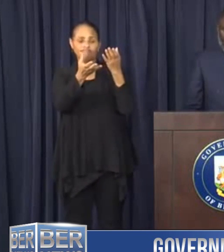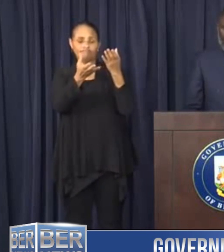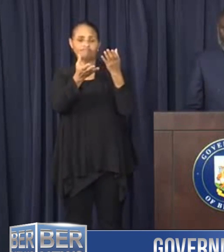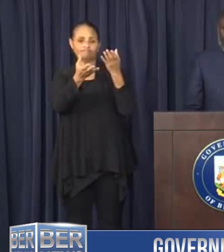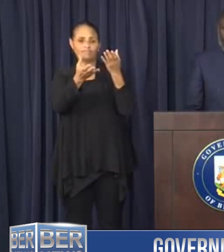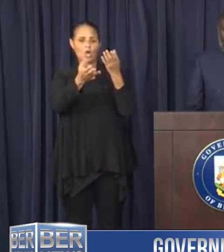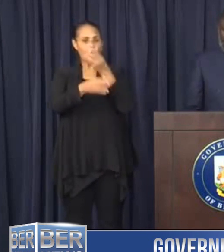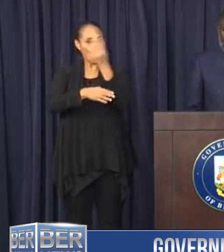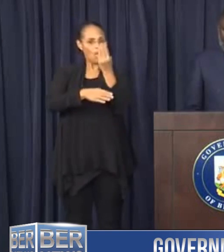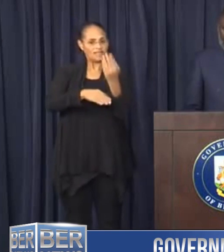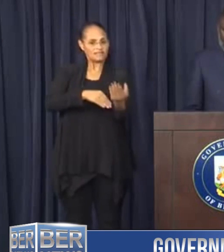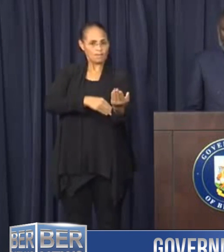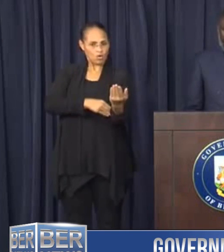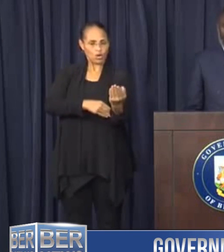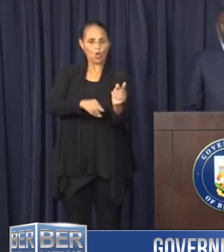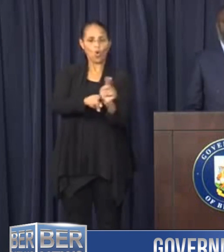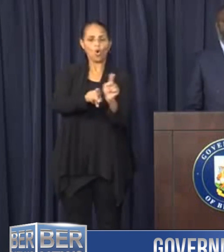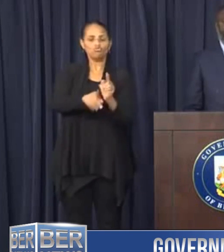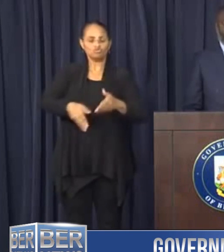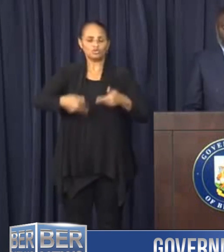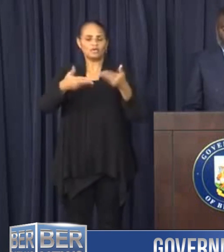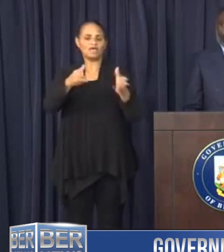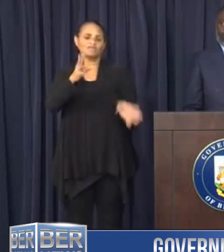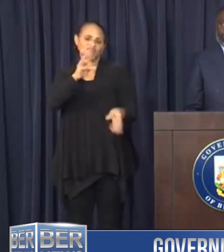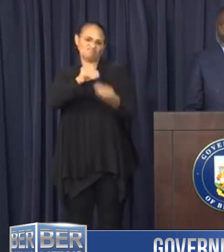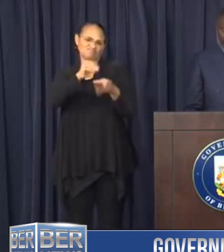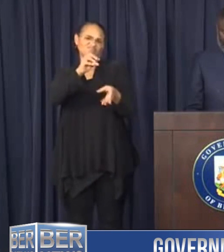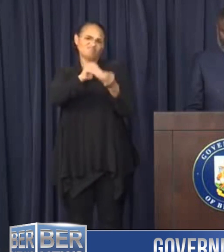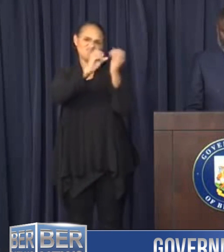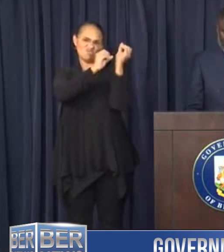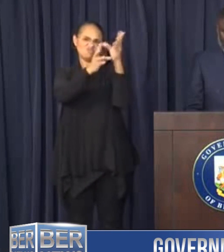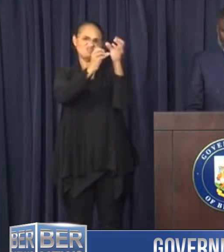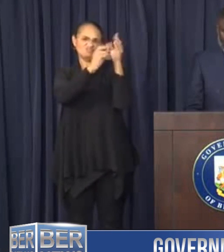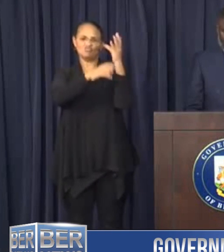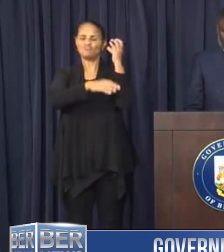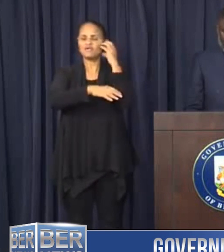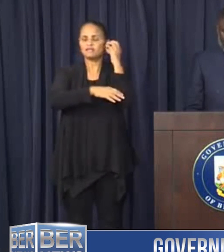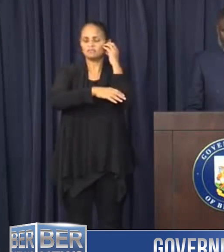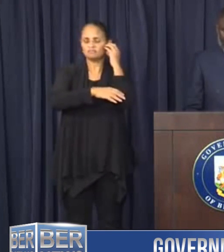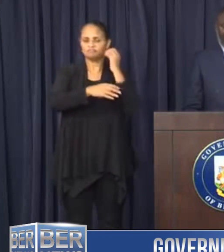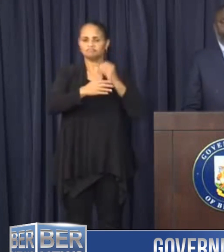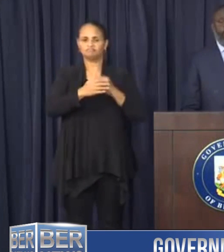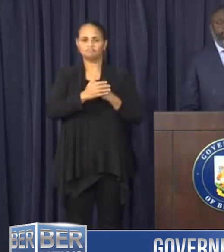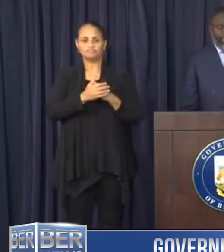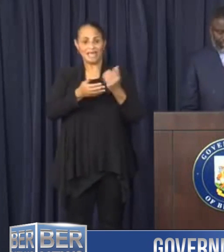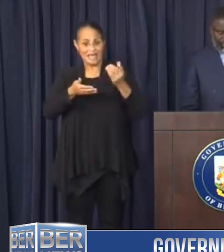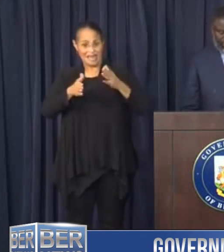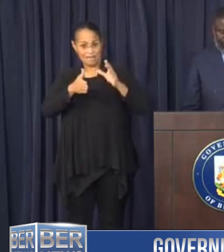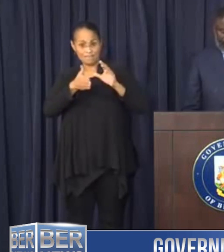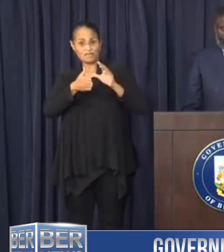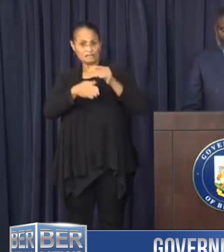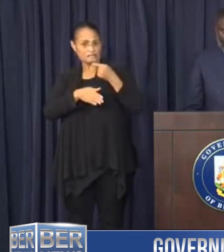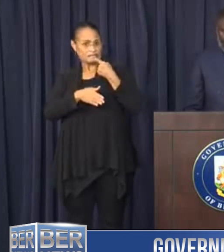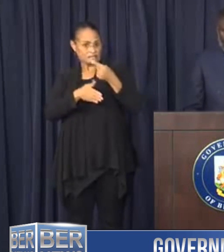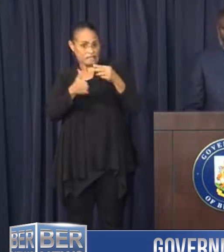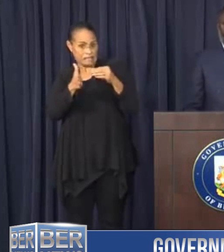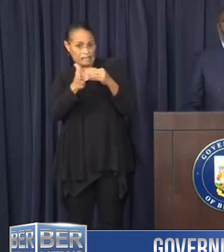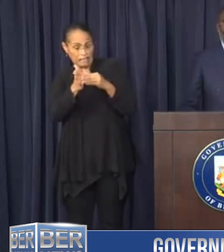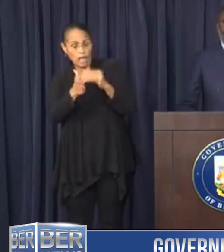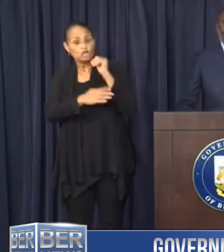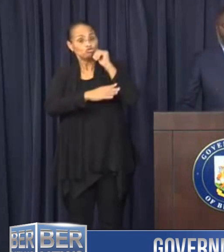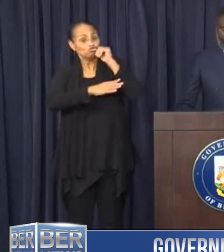On Wednesday morning, we will also provide updates to the local radio stations. Let me repeat. Tomorrow,